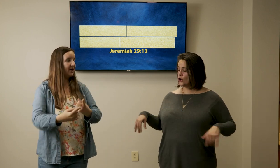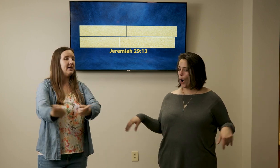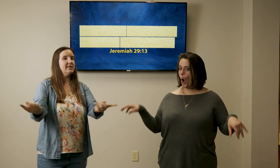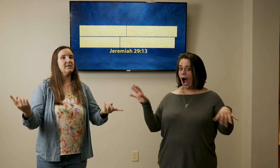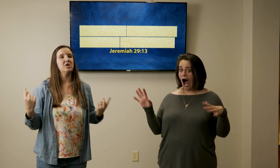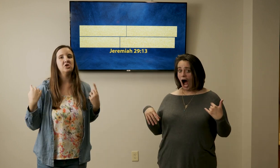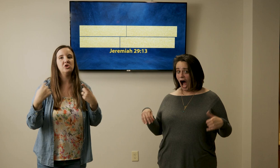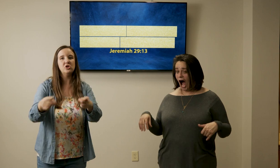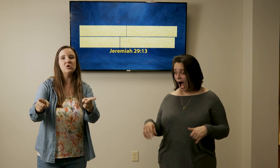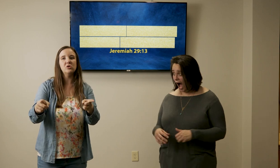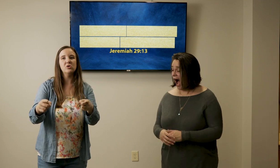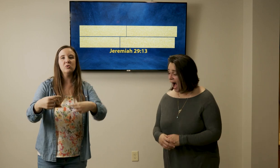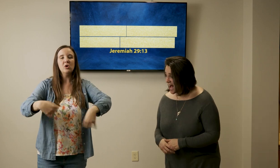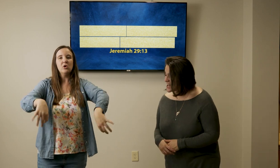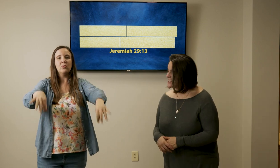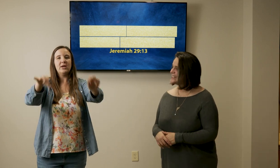us you will